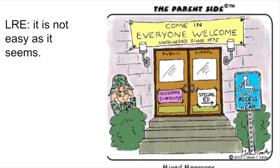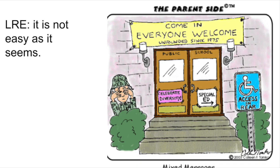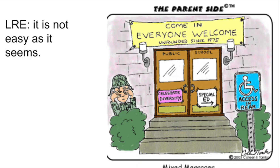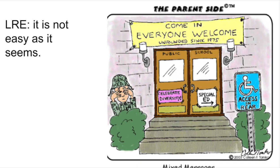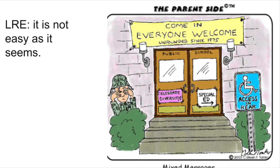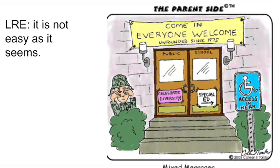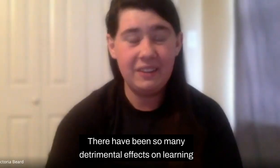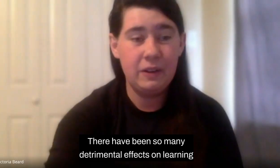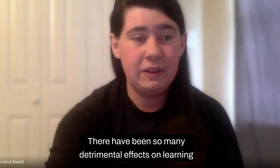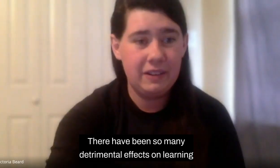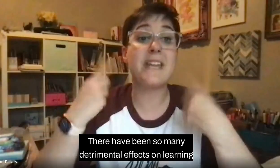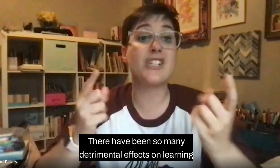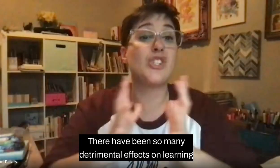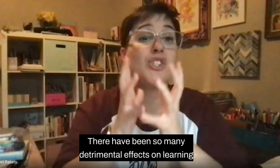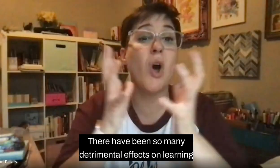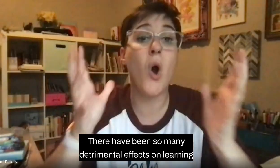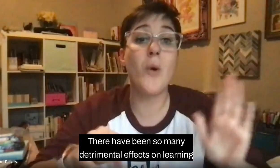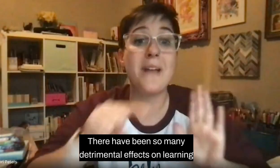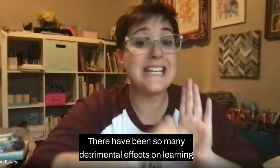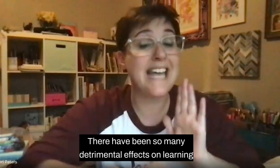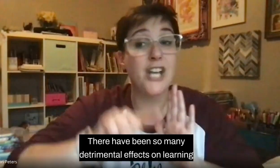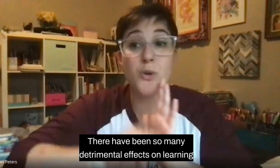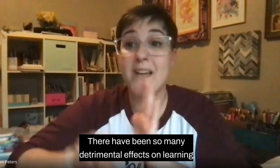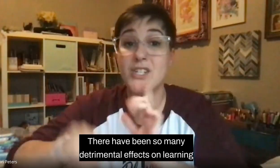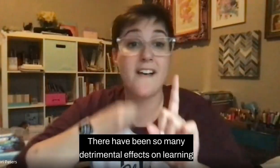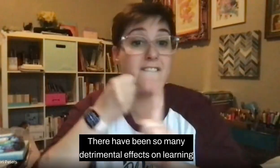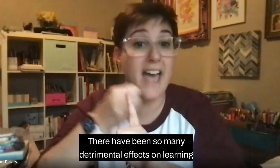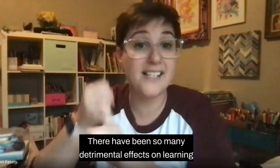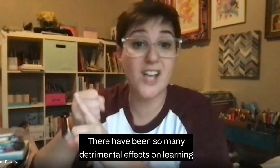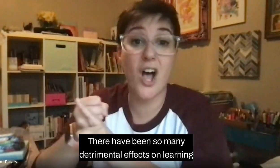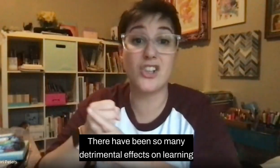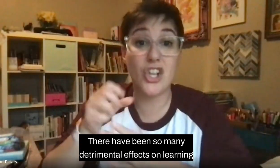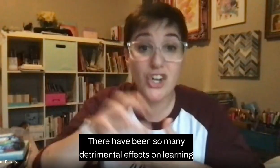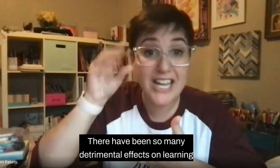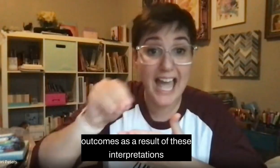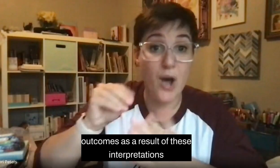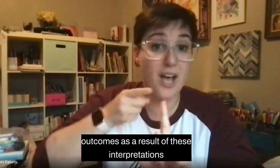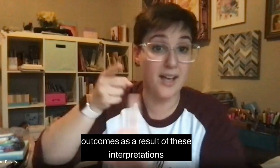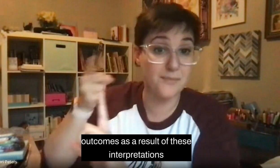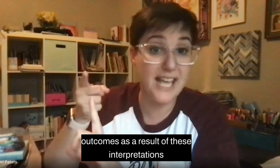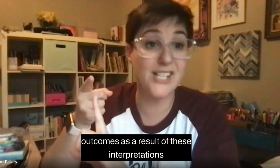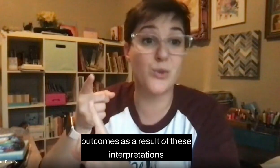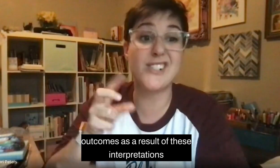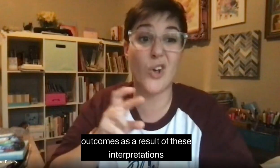There have been so many detrimental effects on learning outcomes as a result